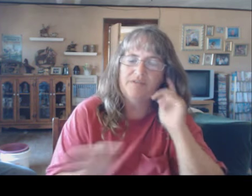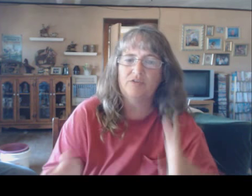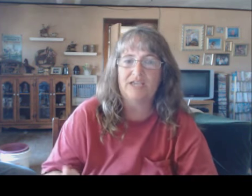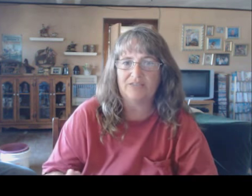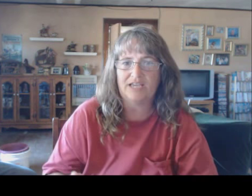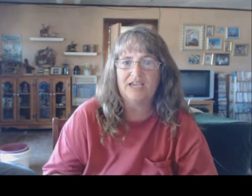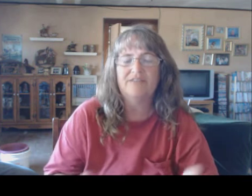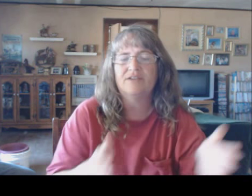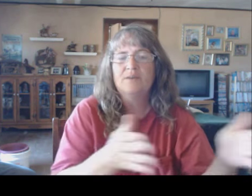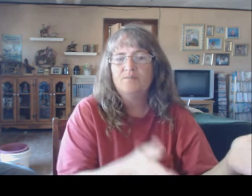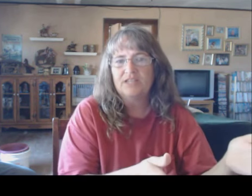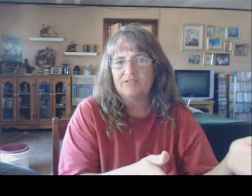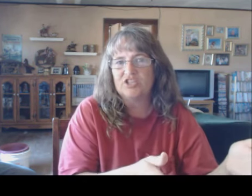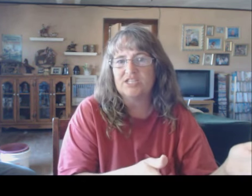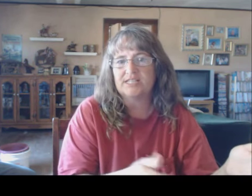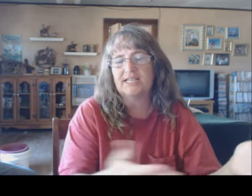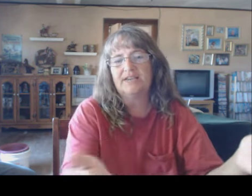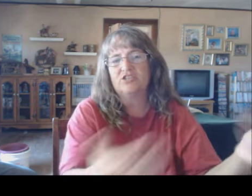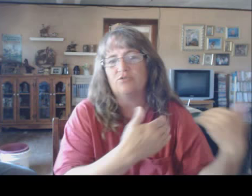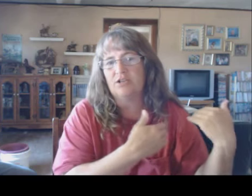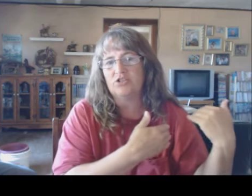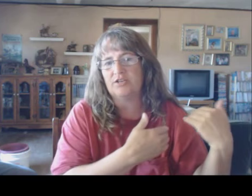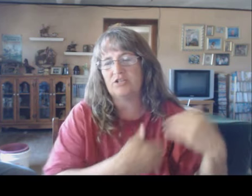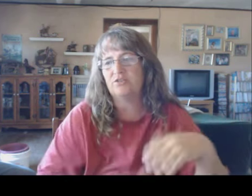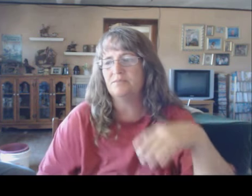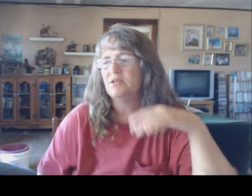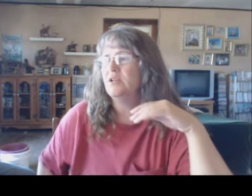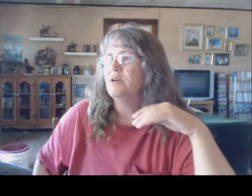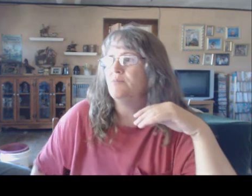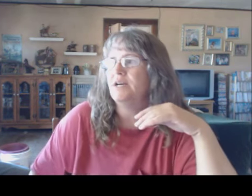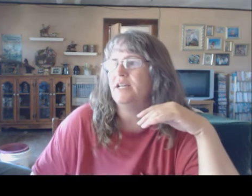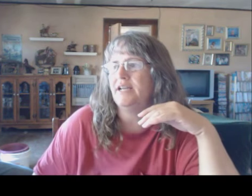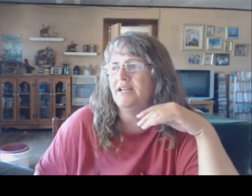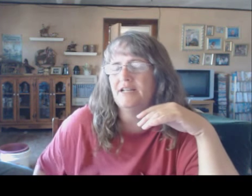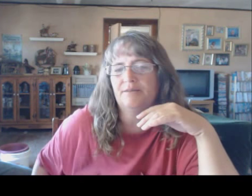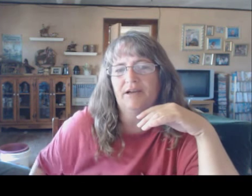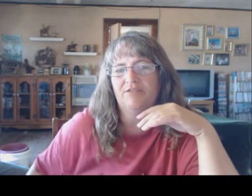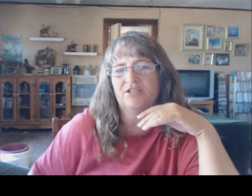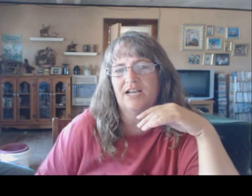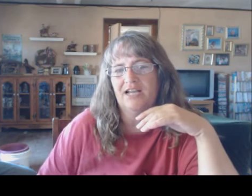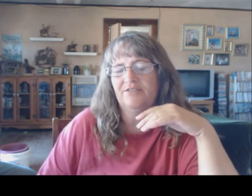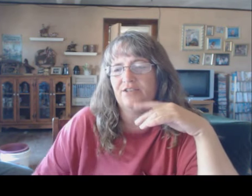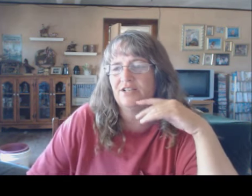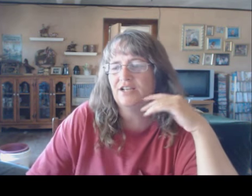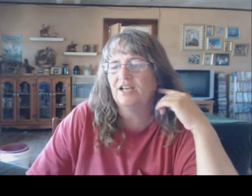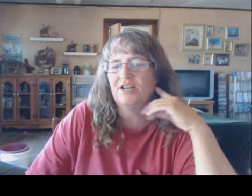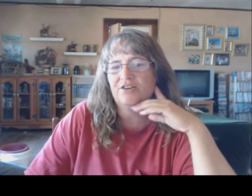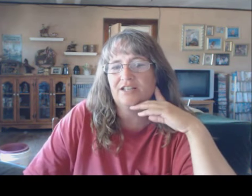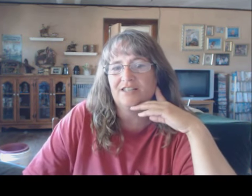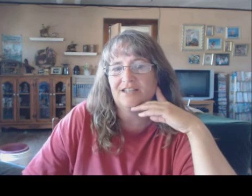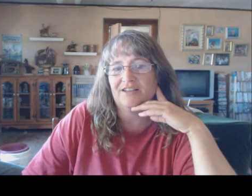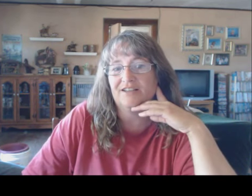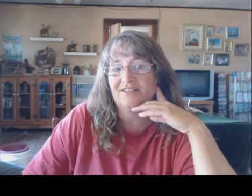Um... Even though he had the calf. If she had seen the calf, she would run straight to him. But, ended up having to dive underneath a